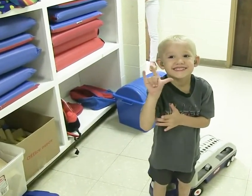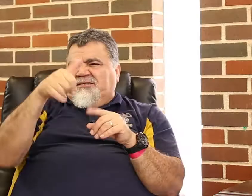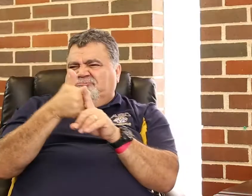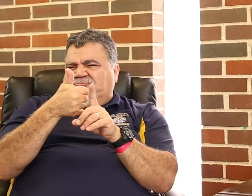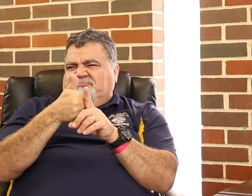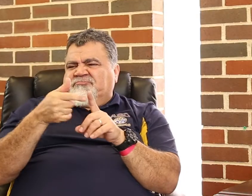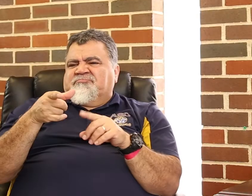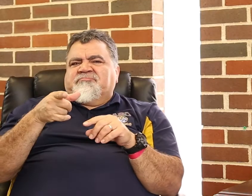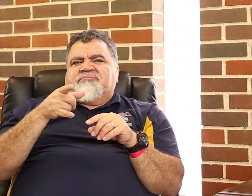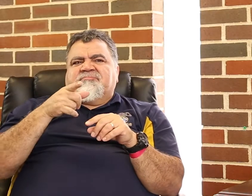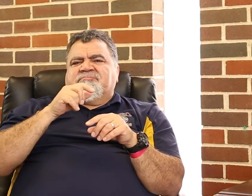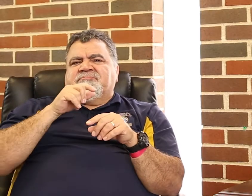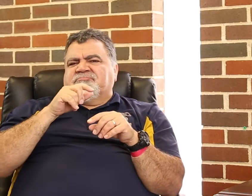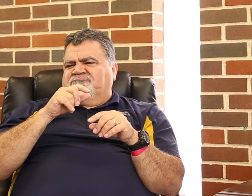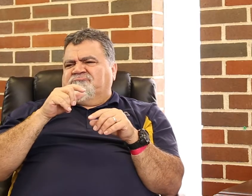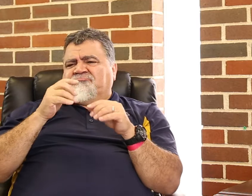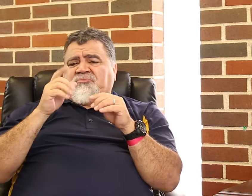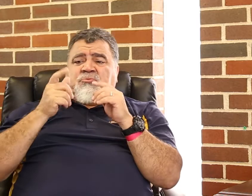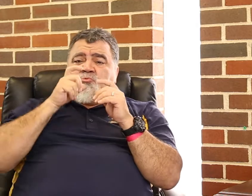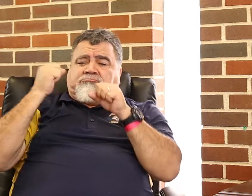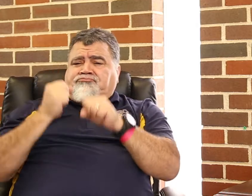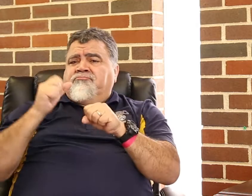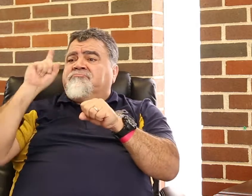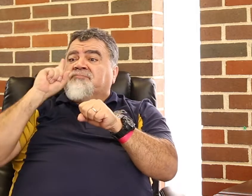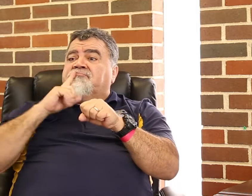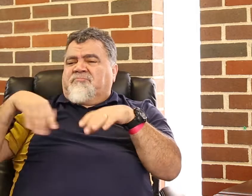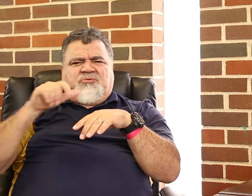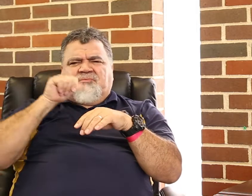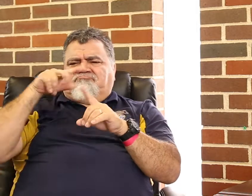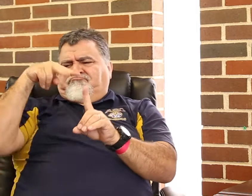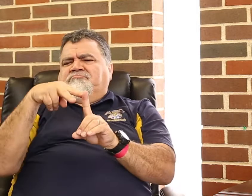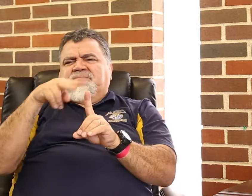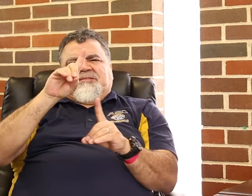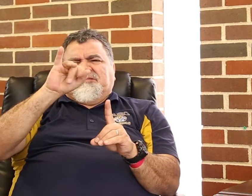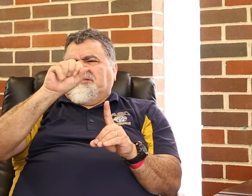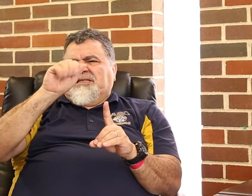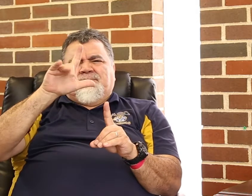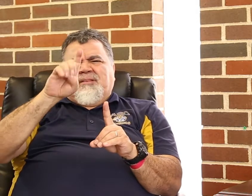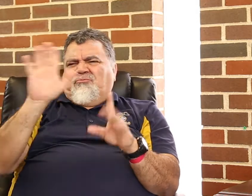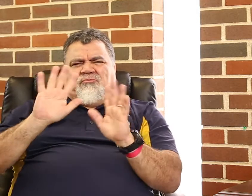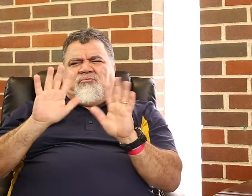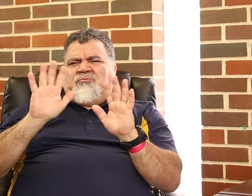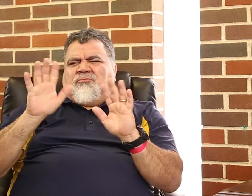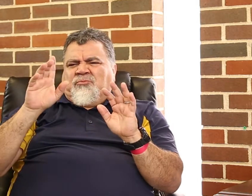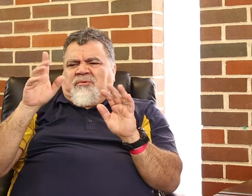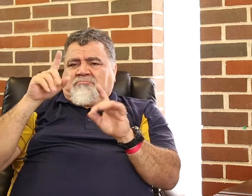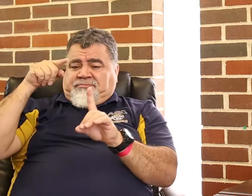You know, deafness is a minority, but very strong deaf people don't view it as a disability